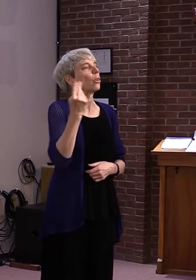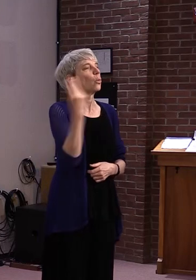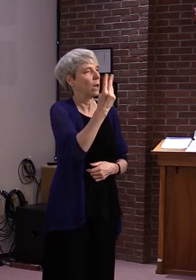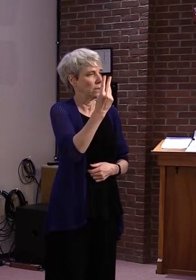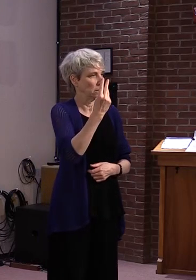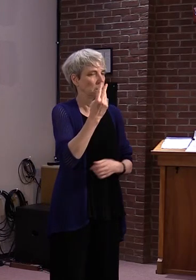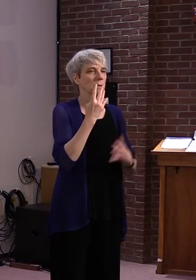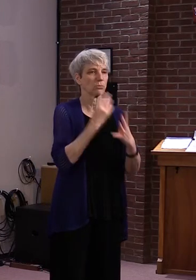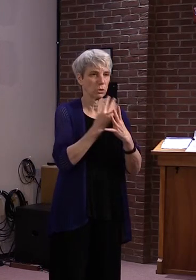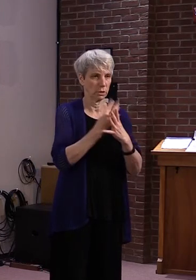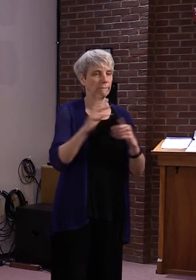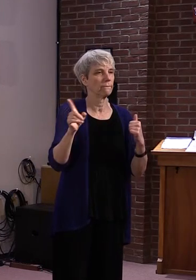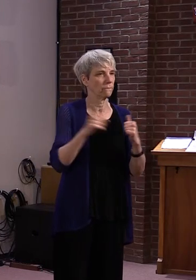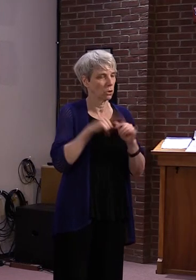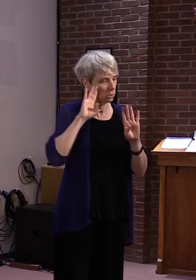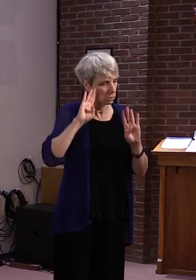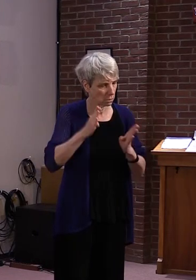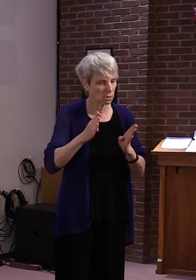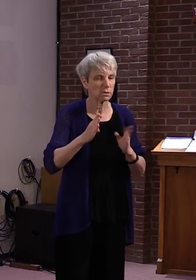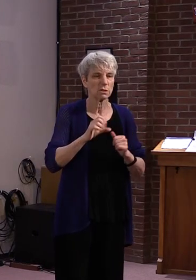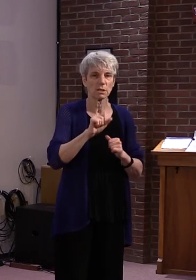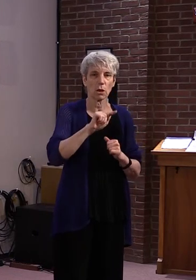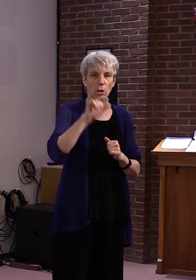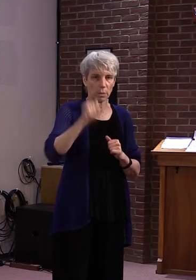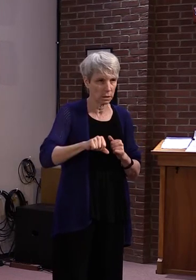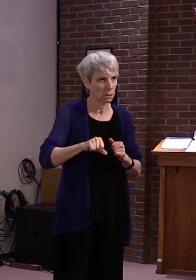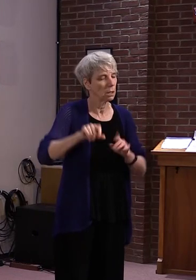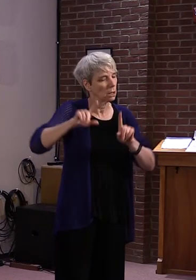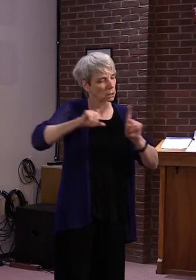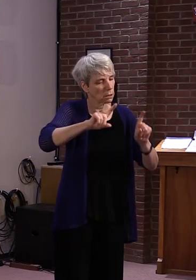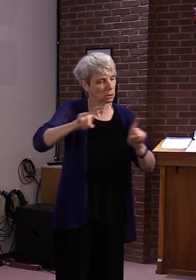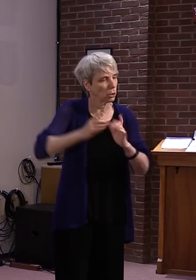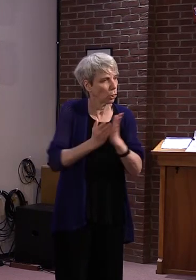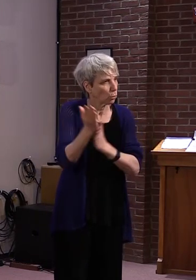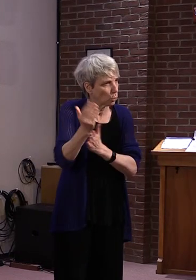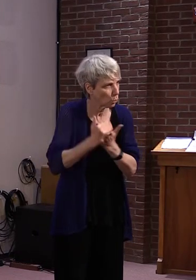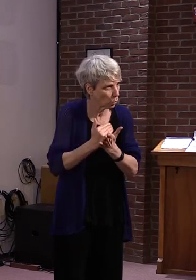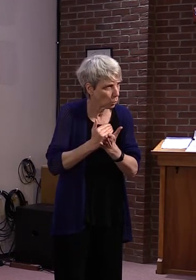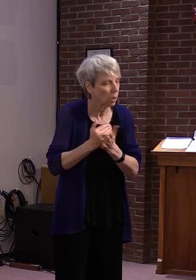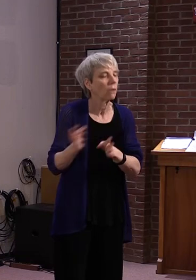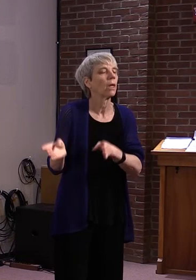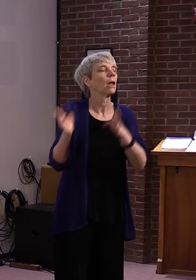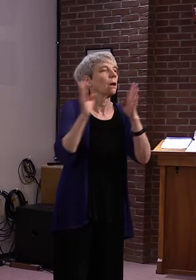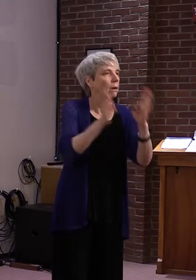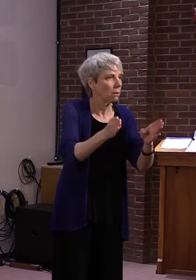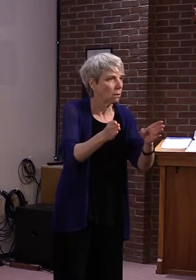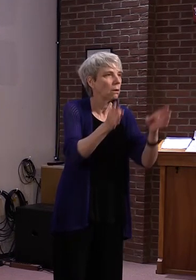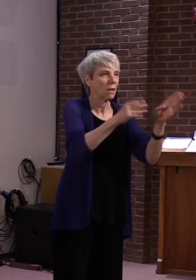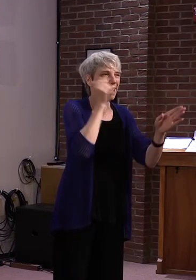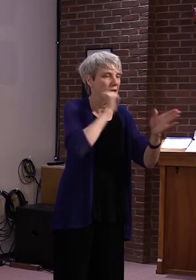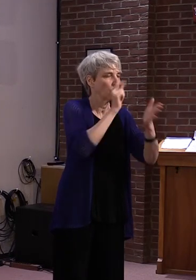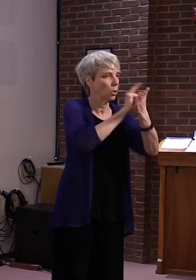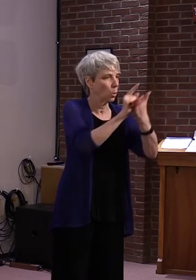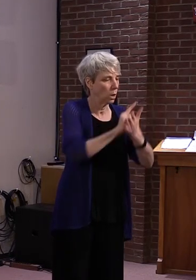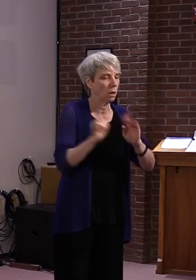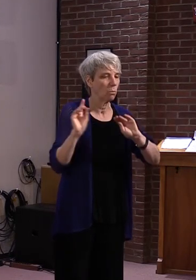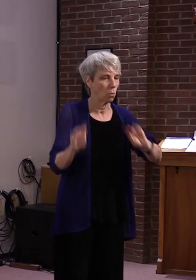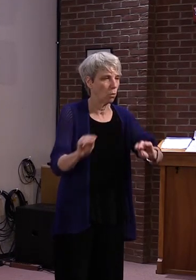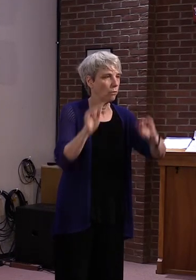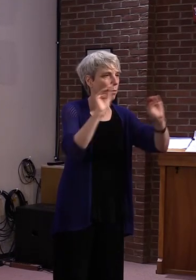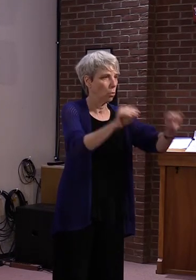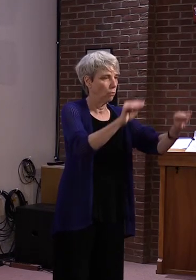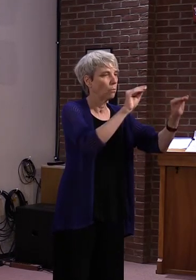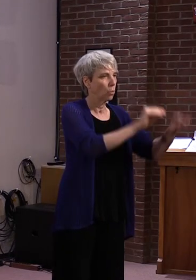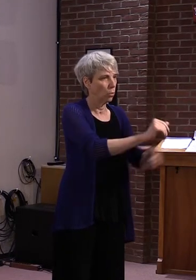on what facilities where we will we will do the intakes with in terms of quarantining